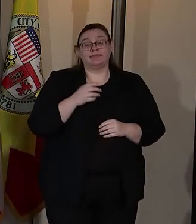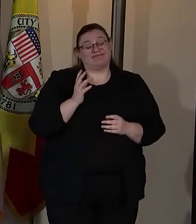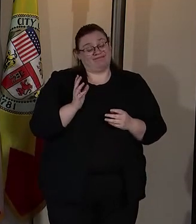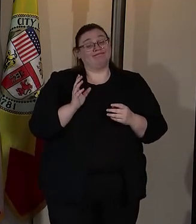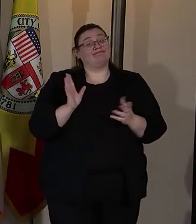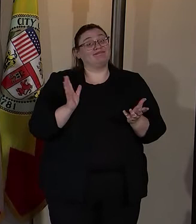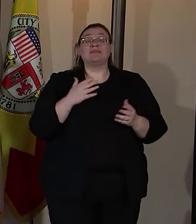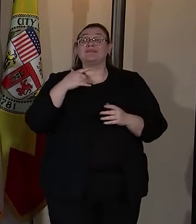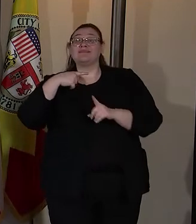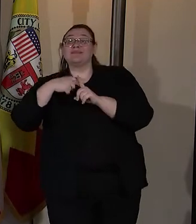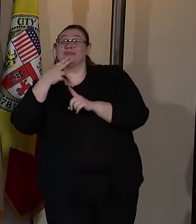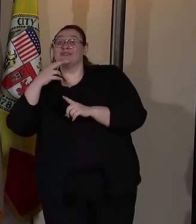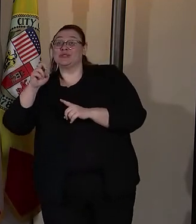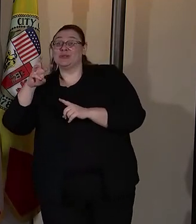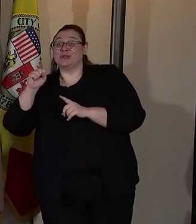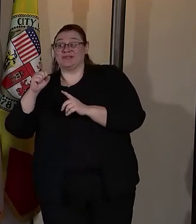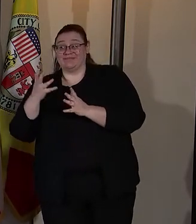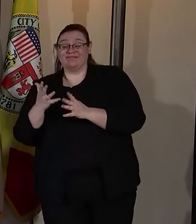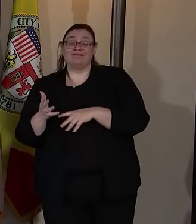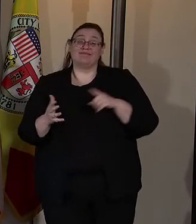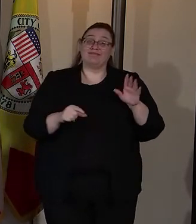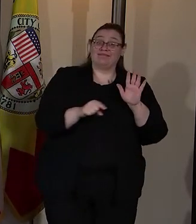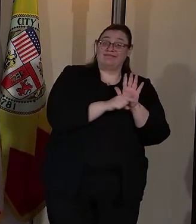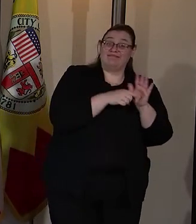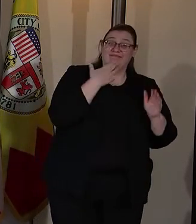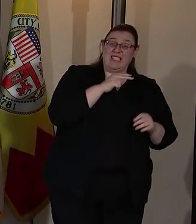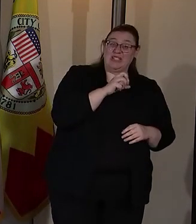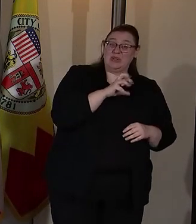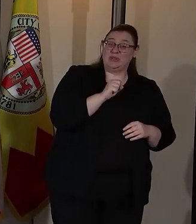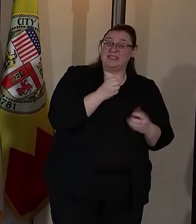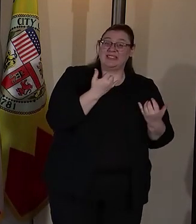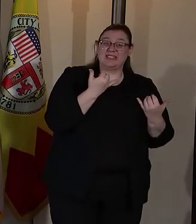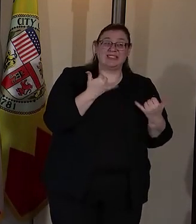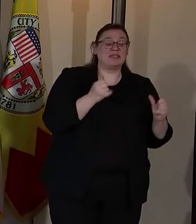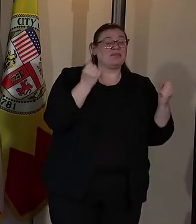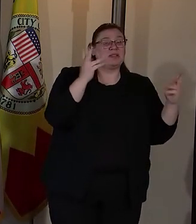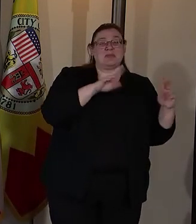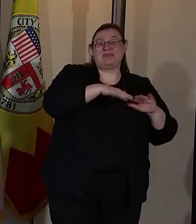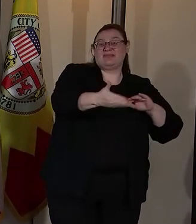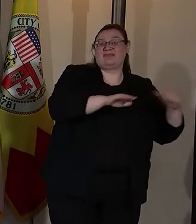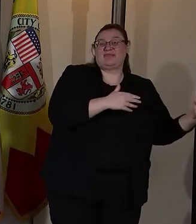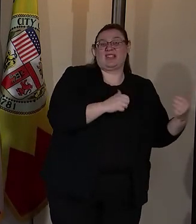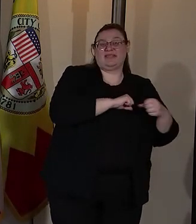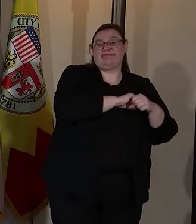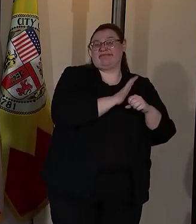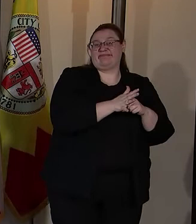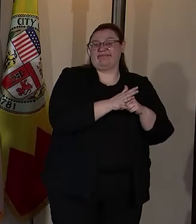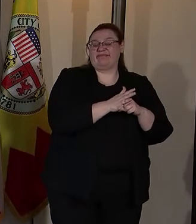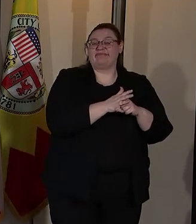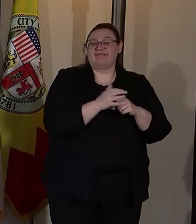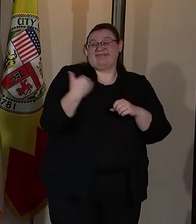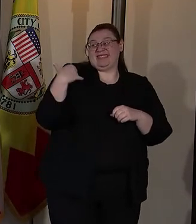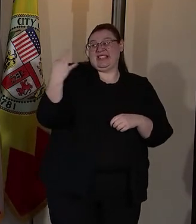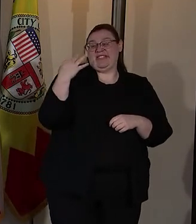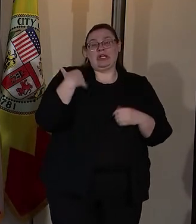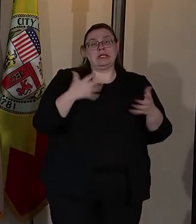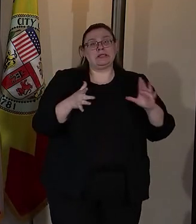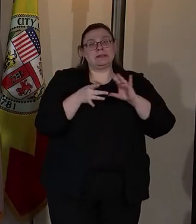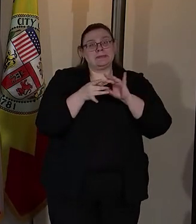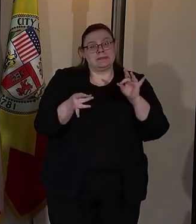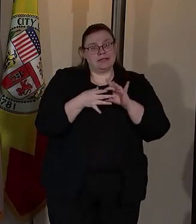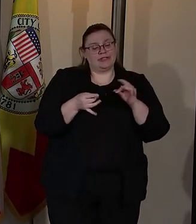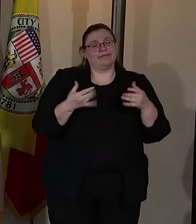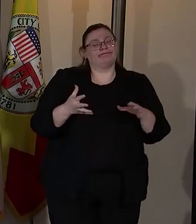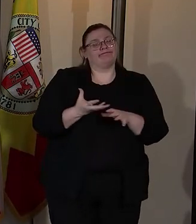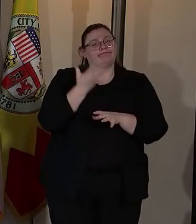news this disease is still killing too many people. As you heard me talk about on Friday we